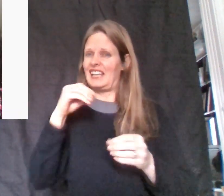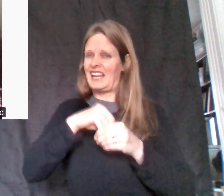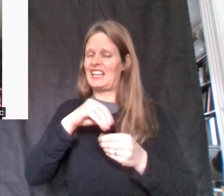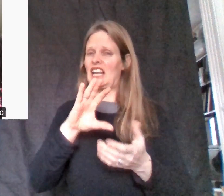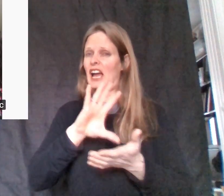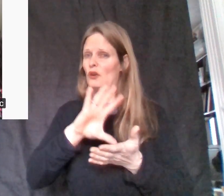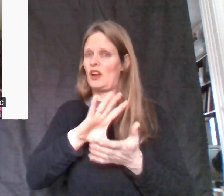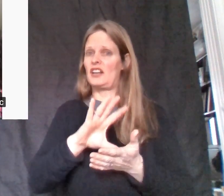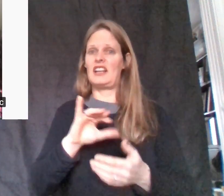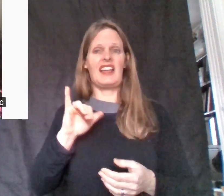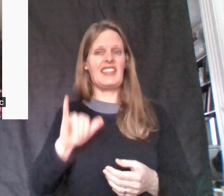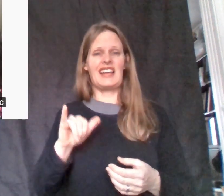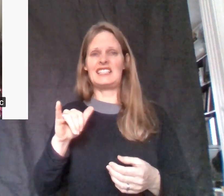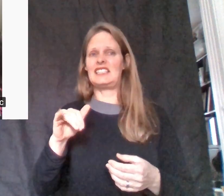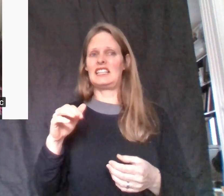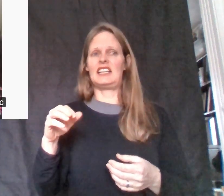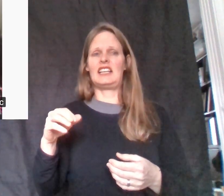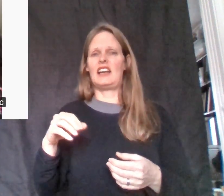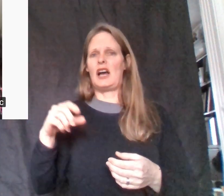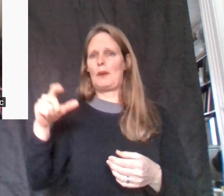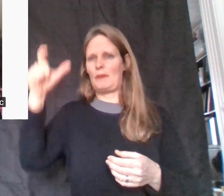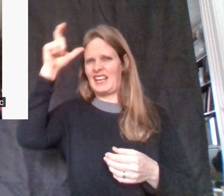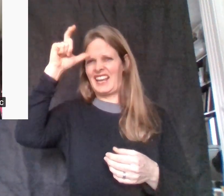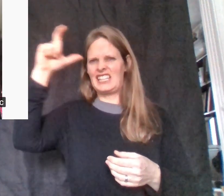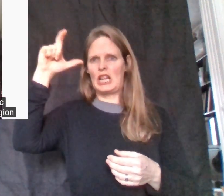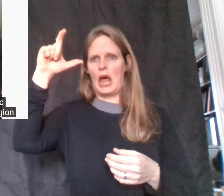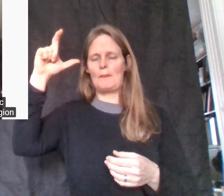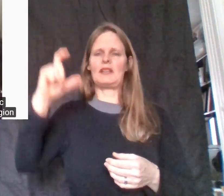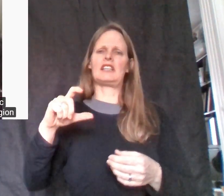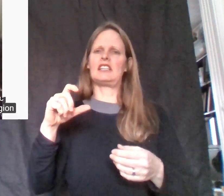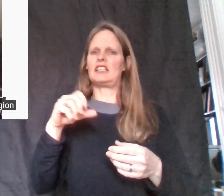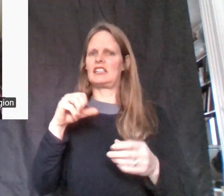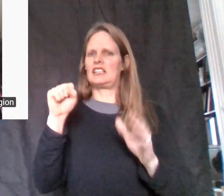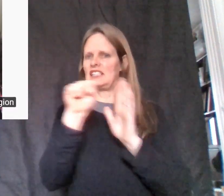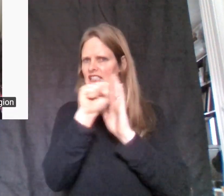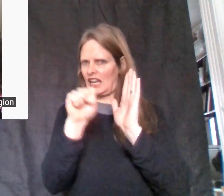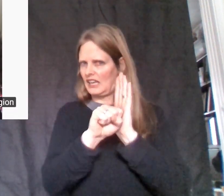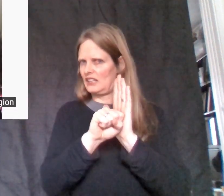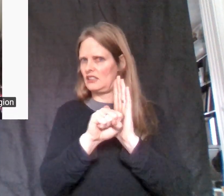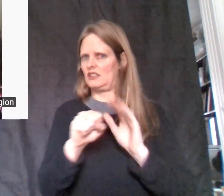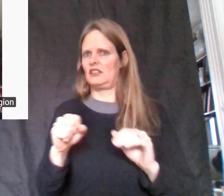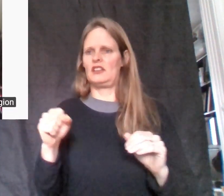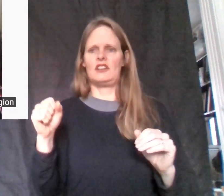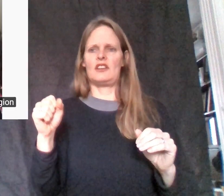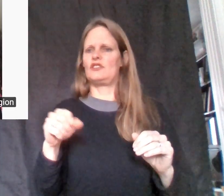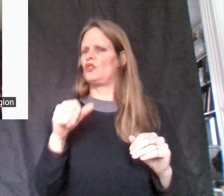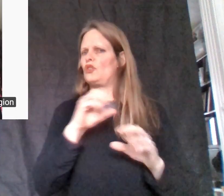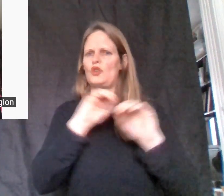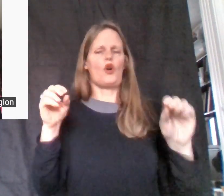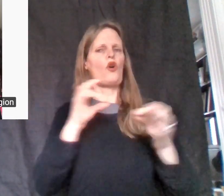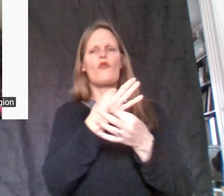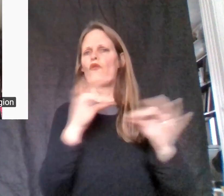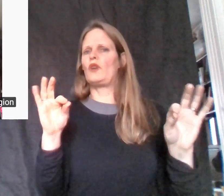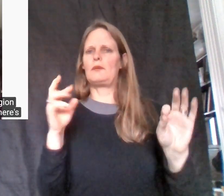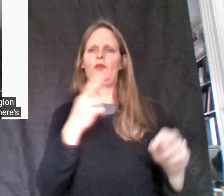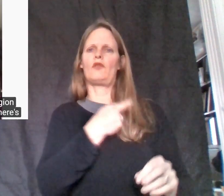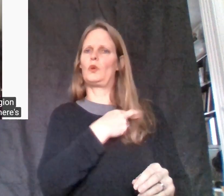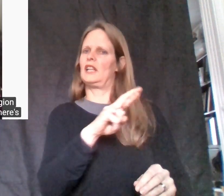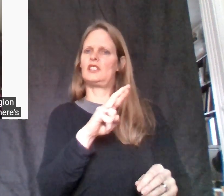Islamic state. There's no freedom of religion. There's no freedom of speech. There's